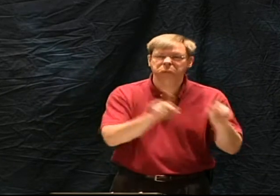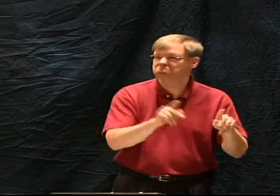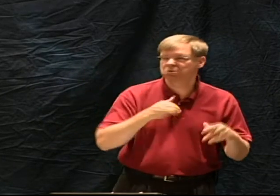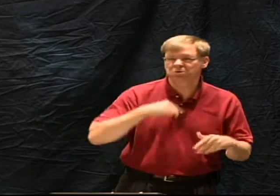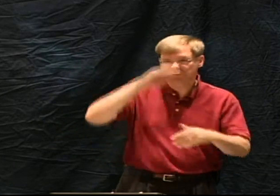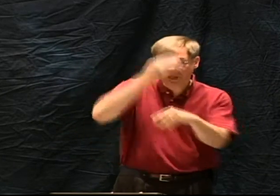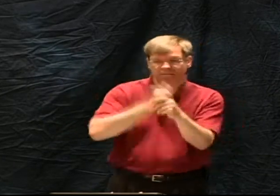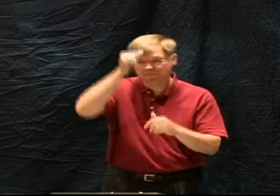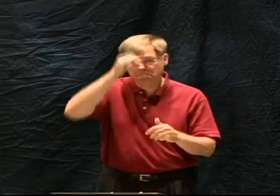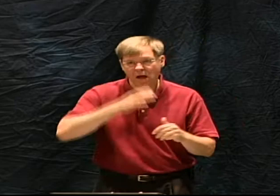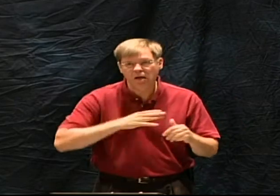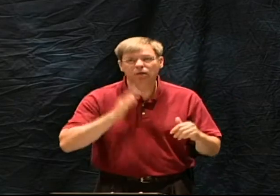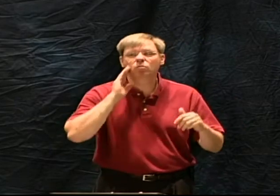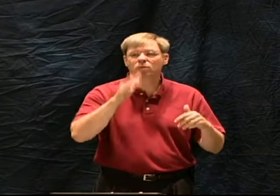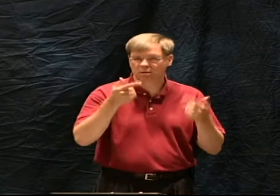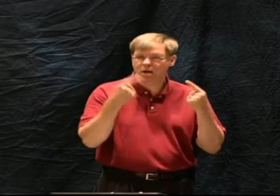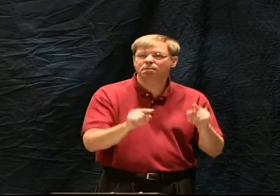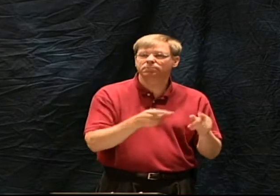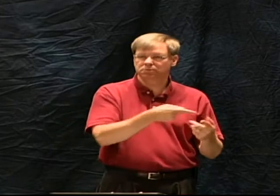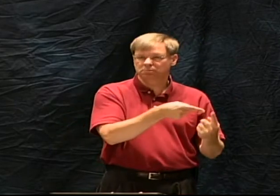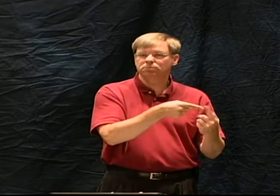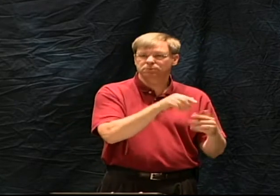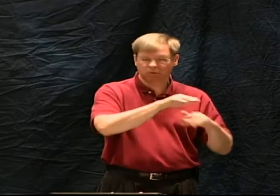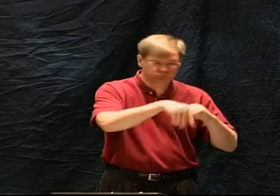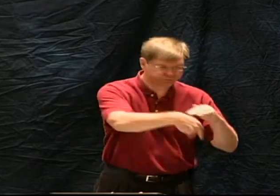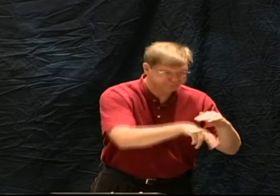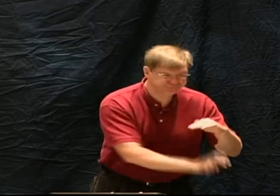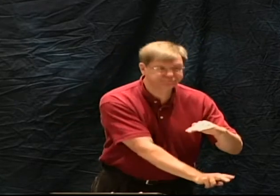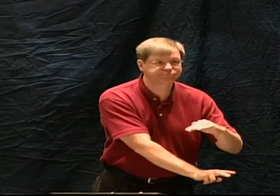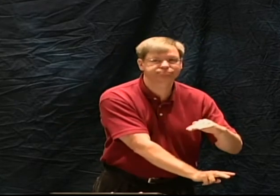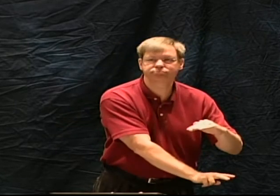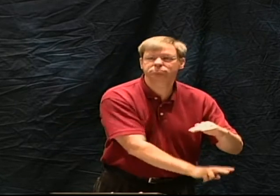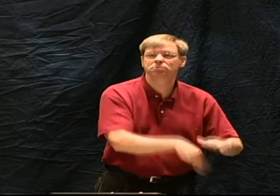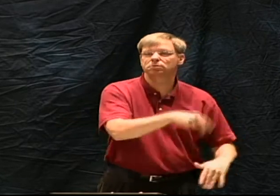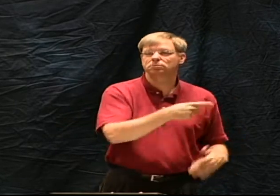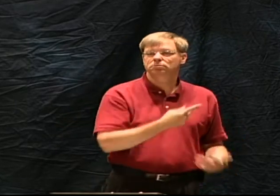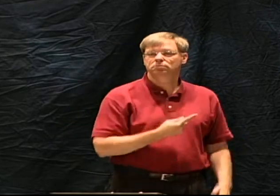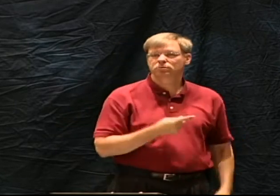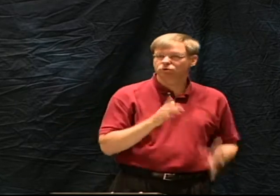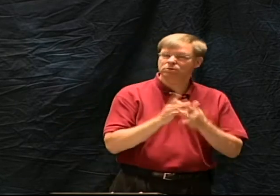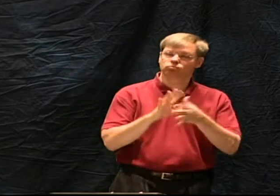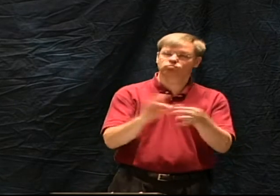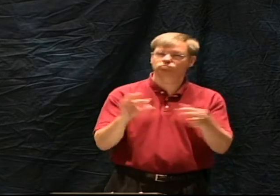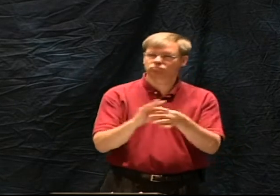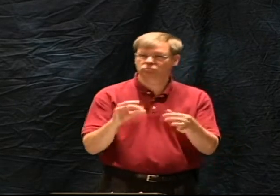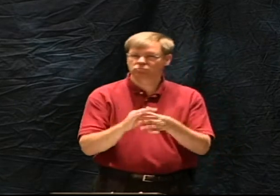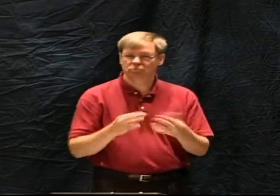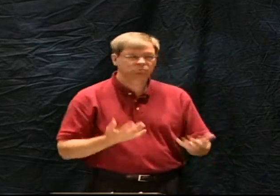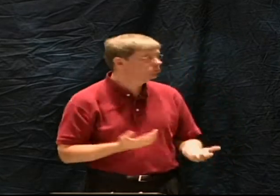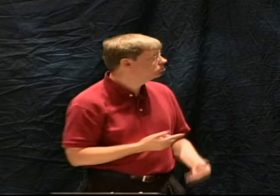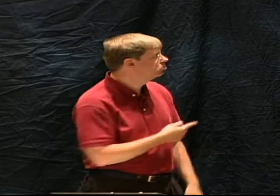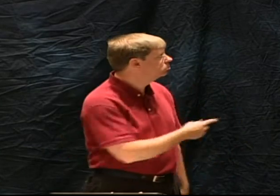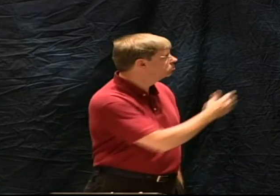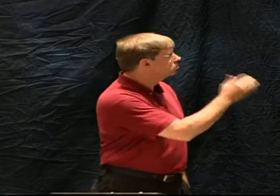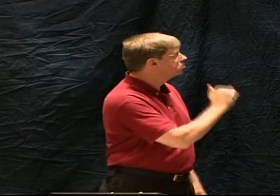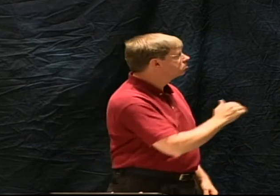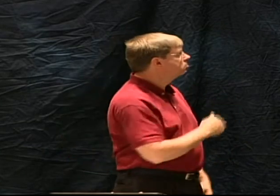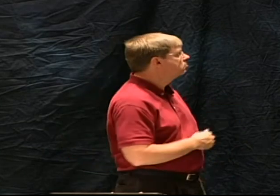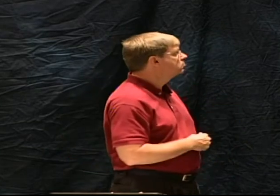will the son of man be three days and three nights in the earth you see he just included it as a statement